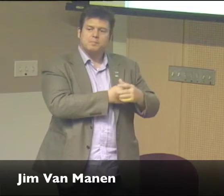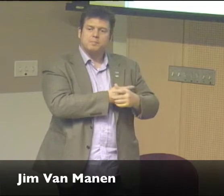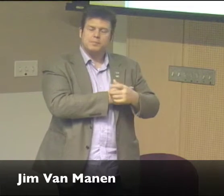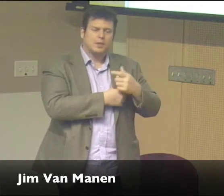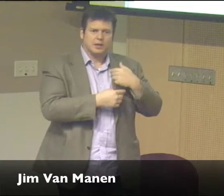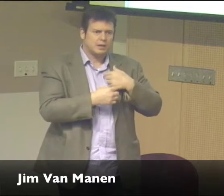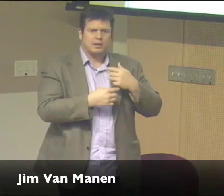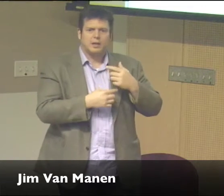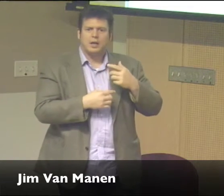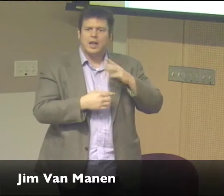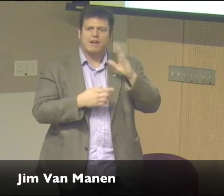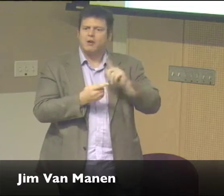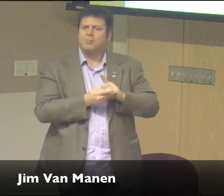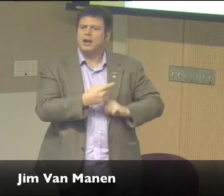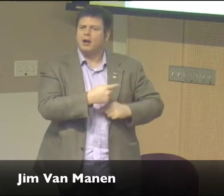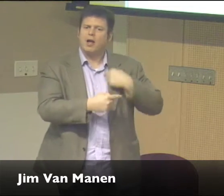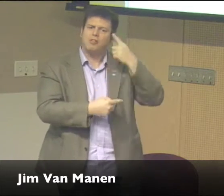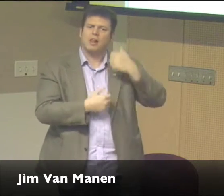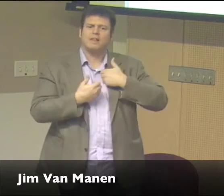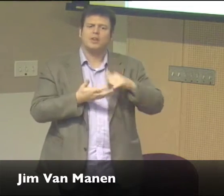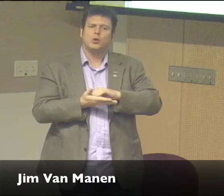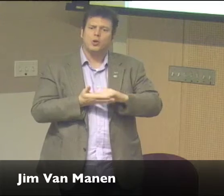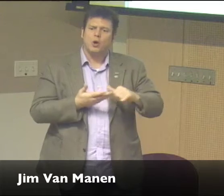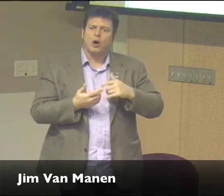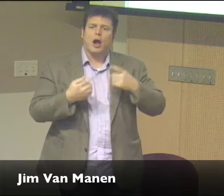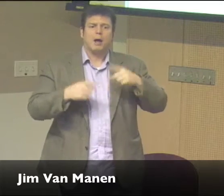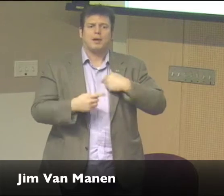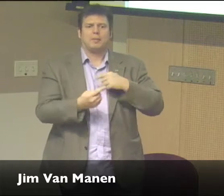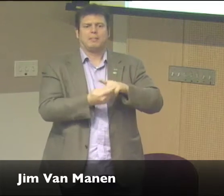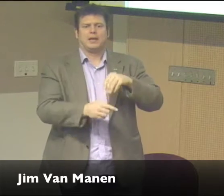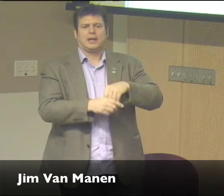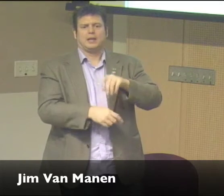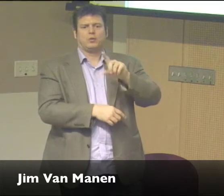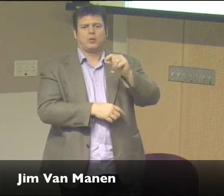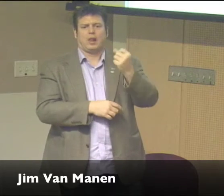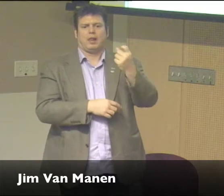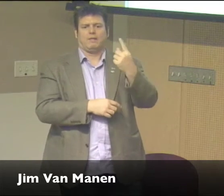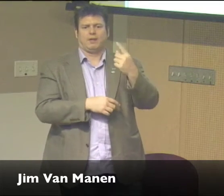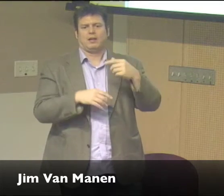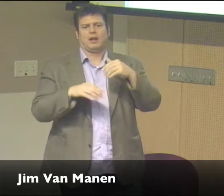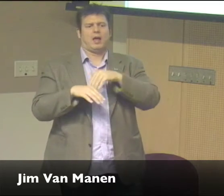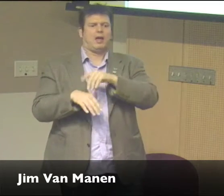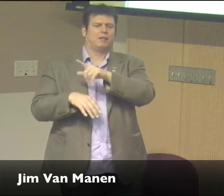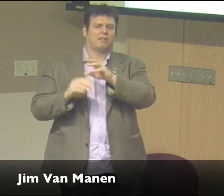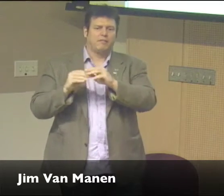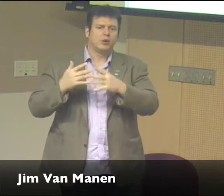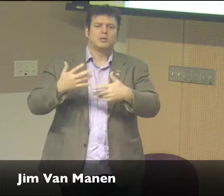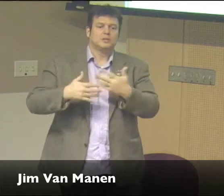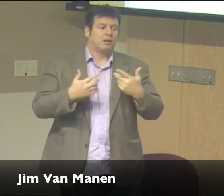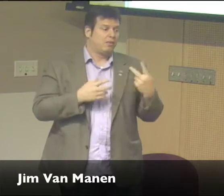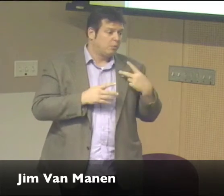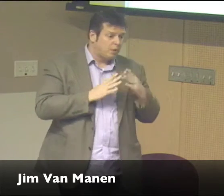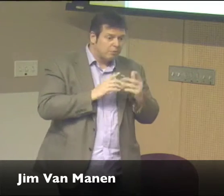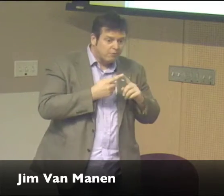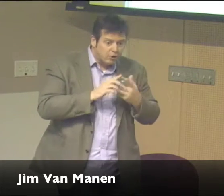I never had met her. But in 2011, I went to a conference